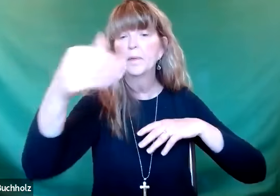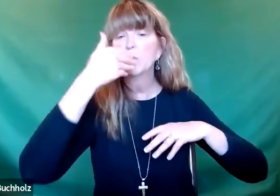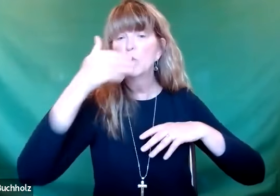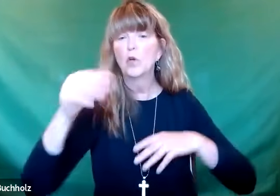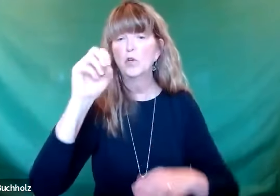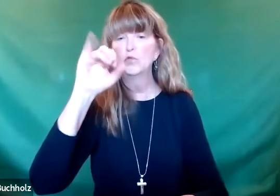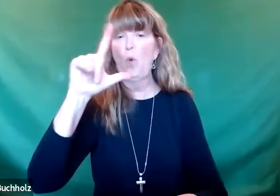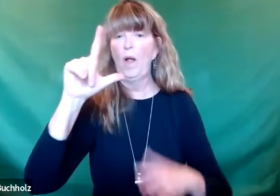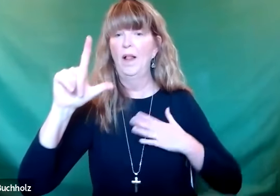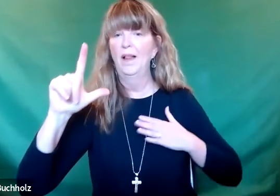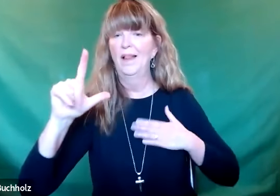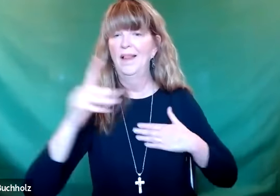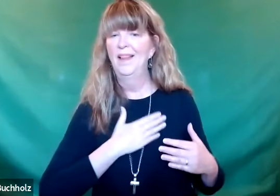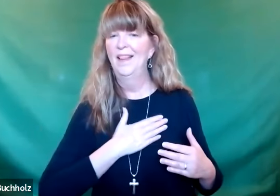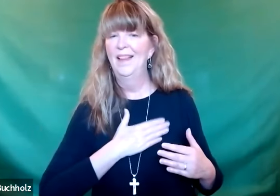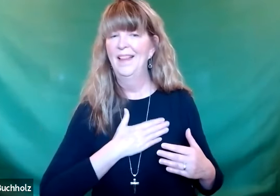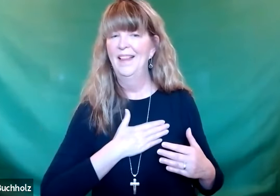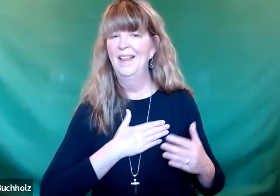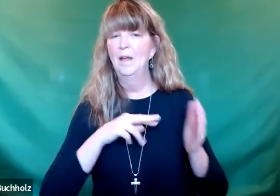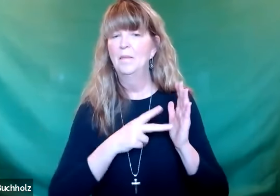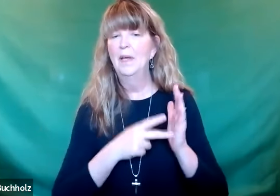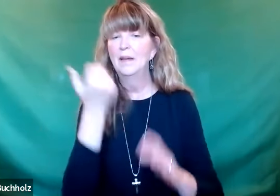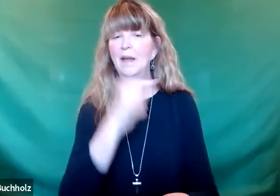sown into thorny soil.